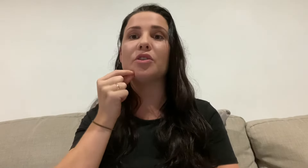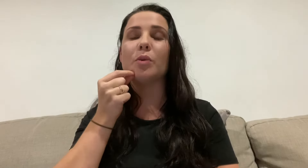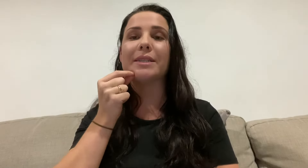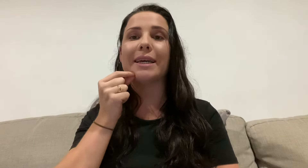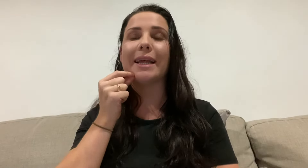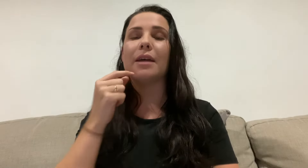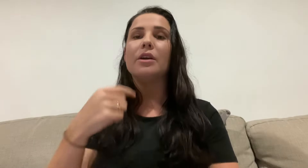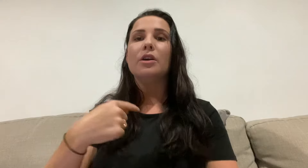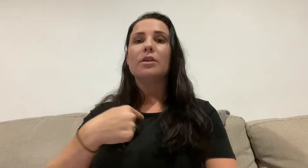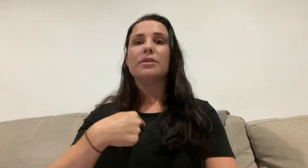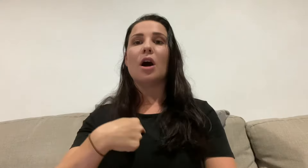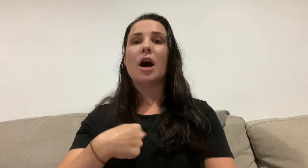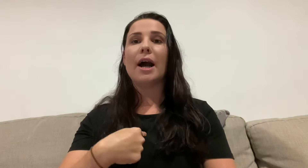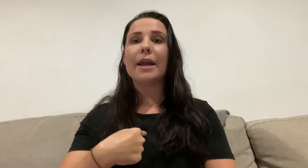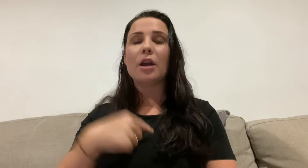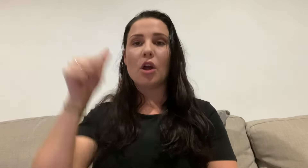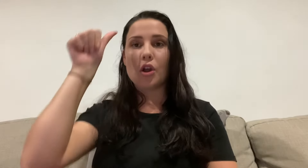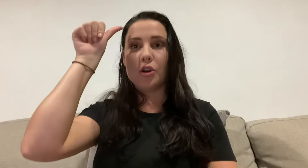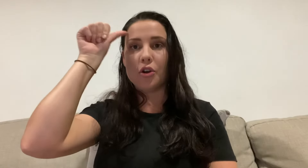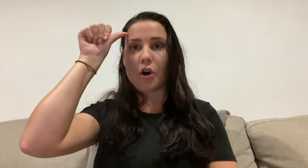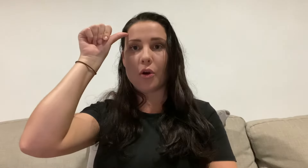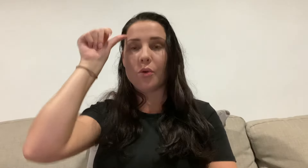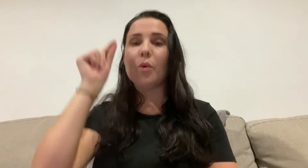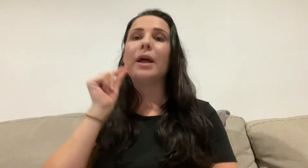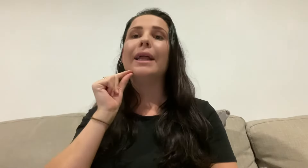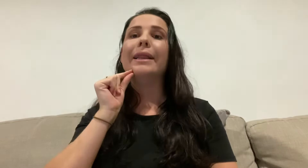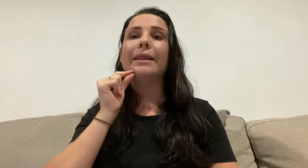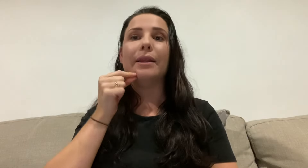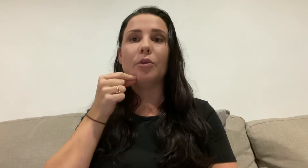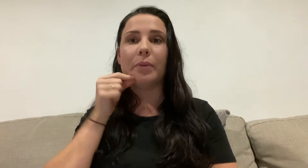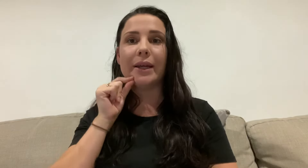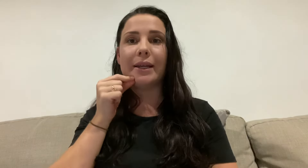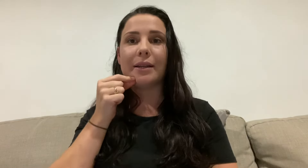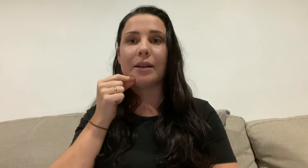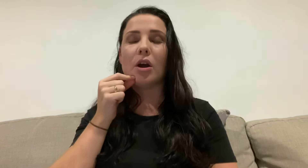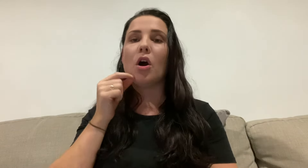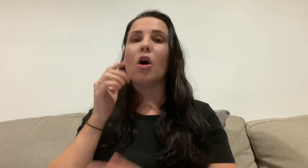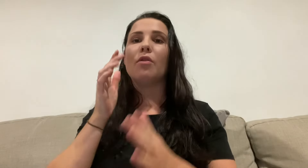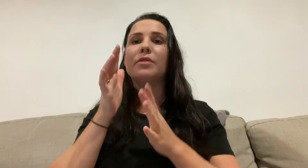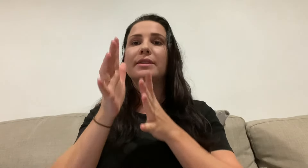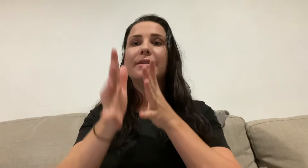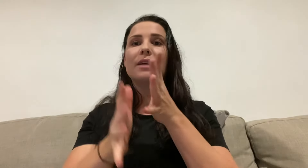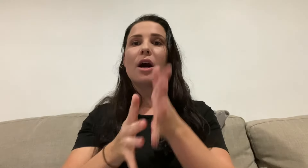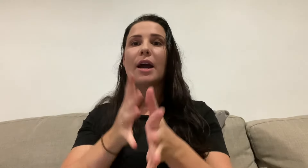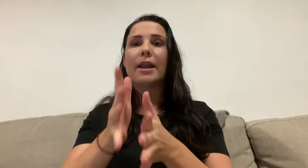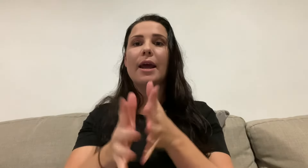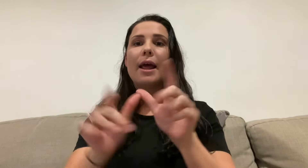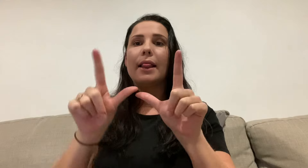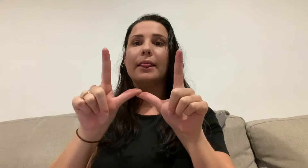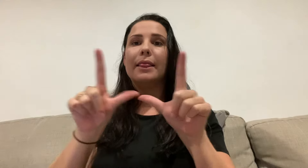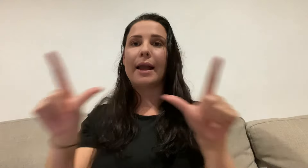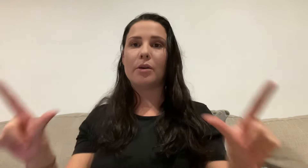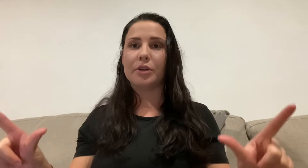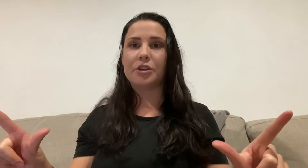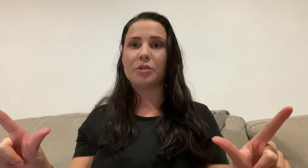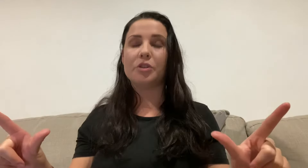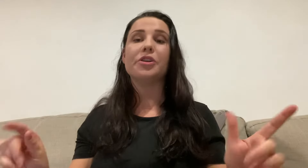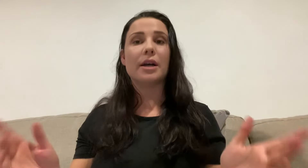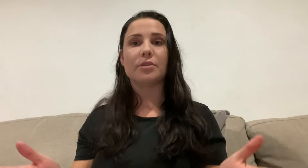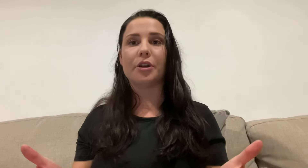twist like that. So I know little bit of sign language, which you guys already